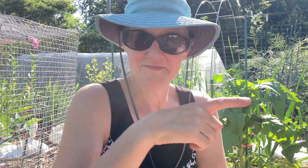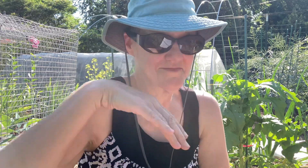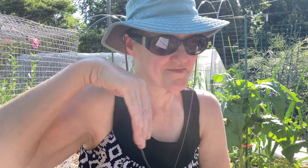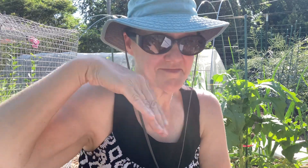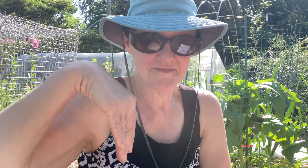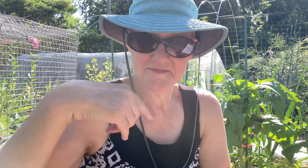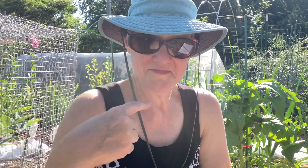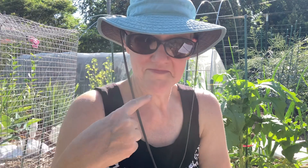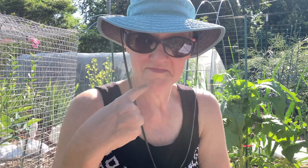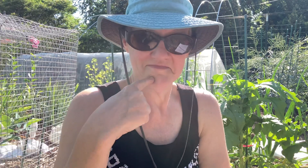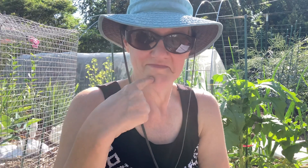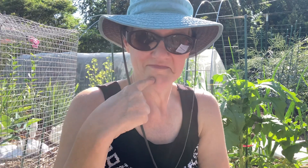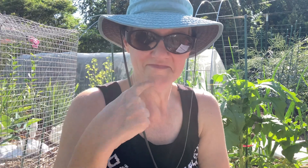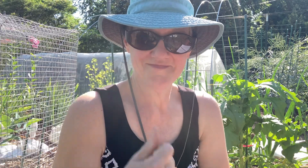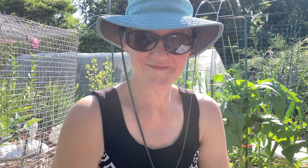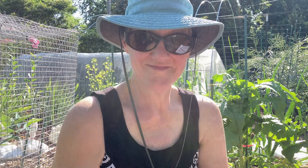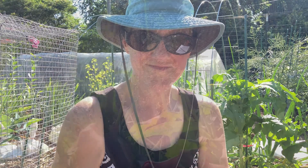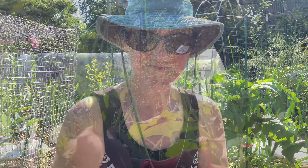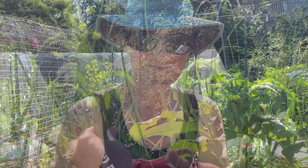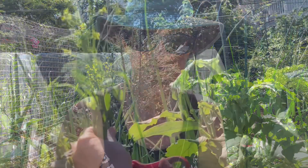so it hasn't turned bitter yet